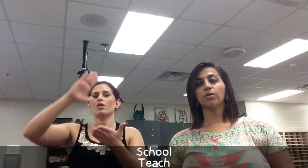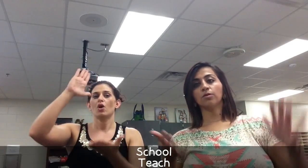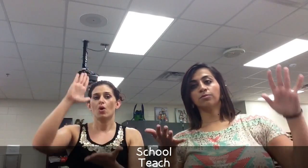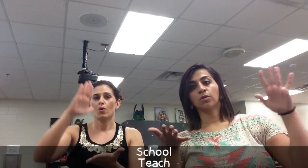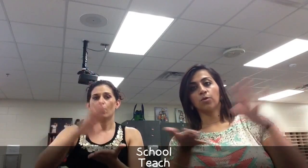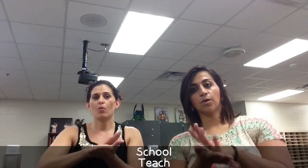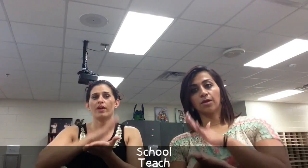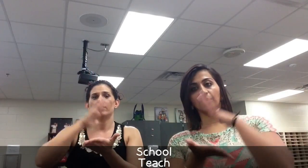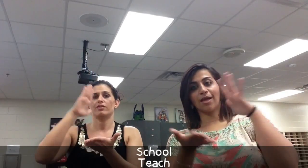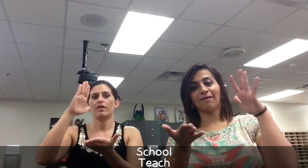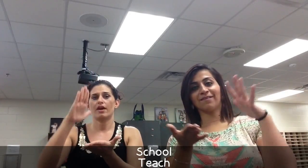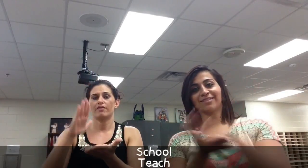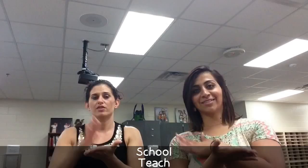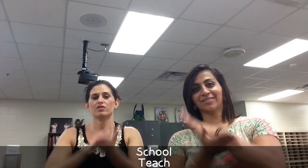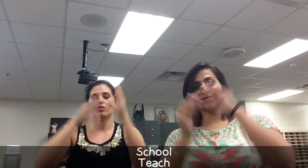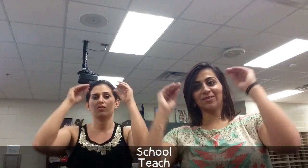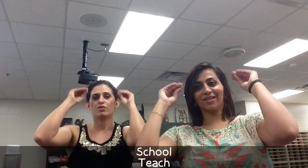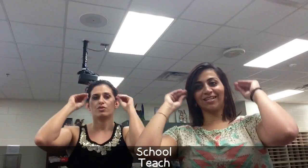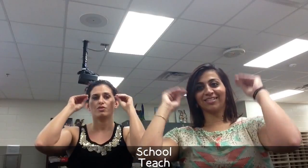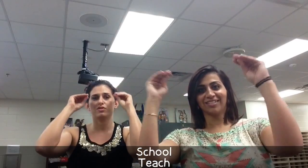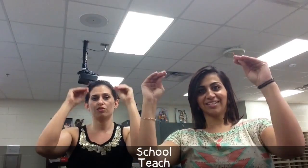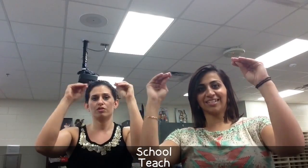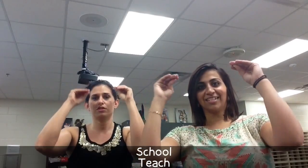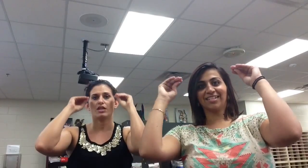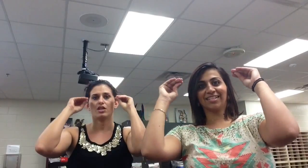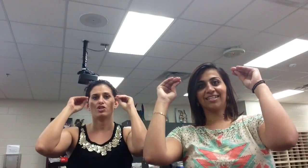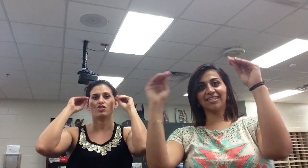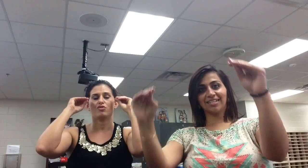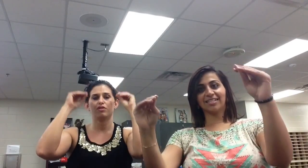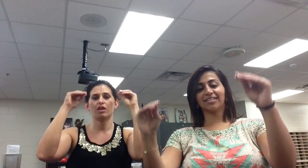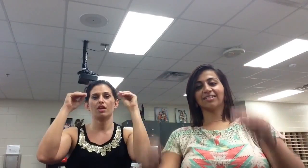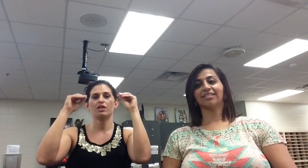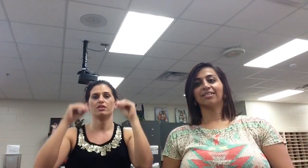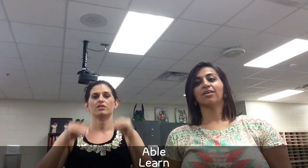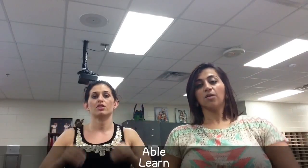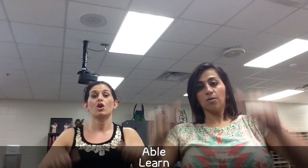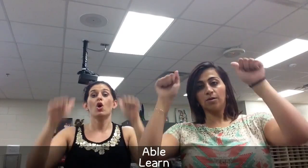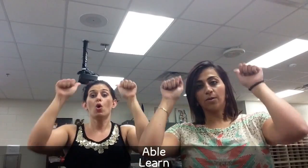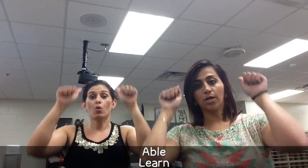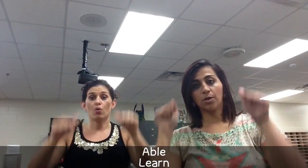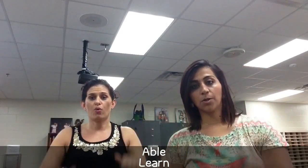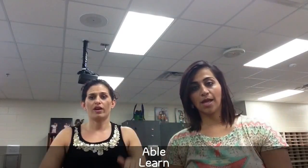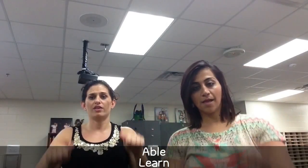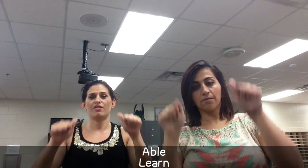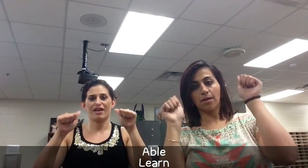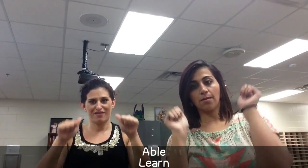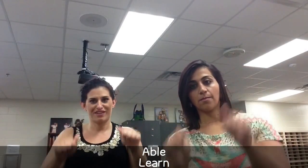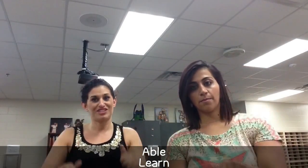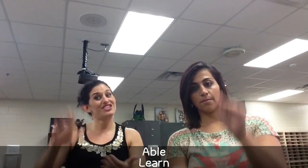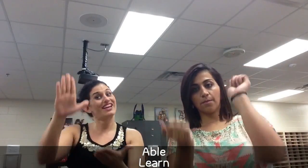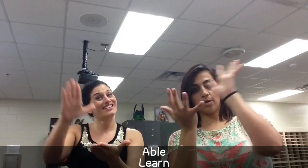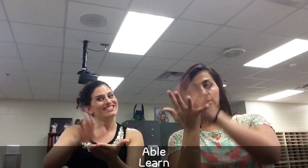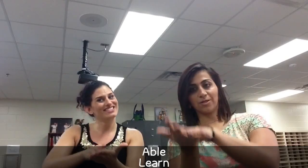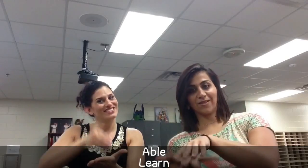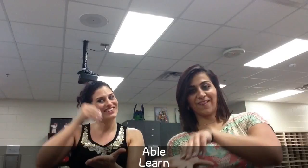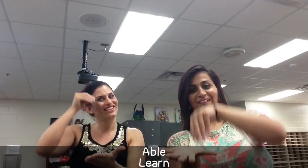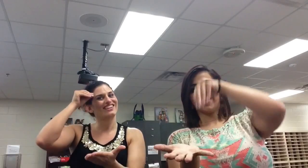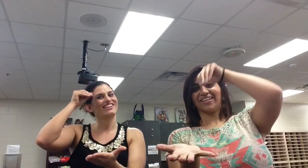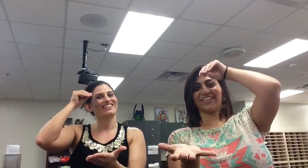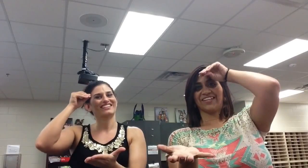When you have a school to teach you things When you have a chance to learn